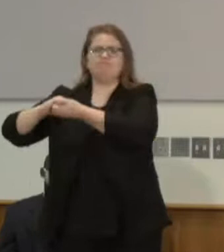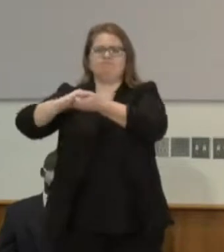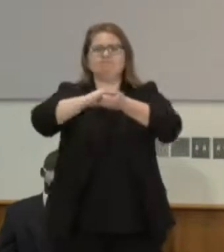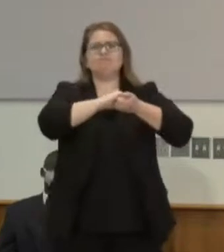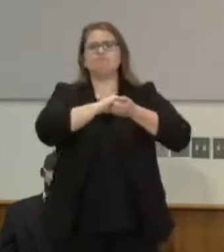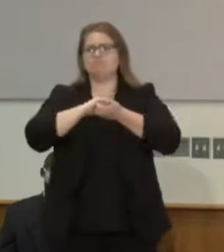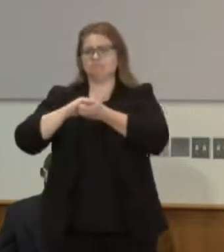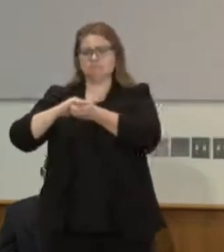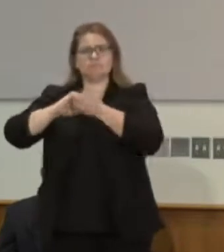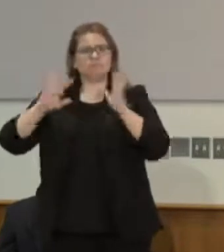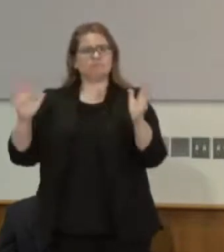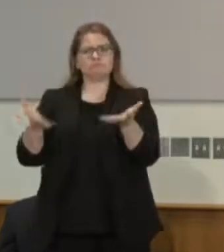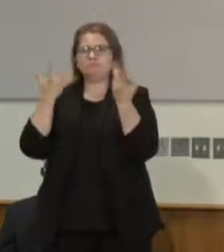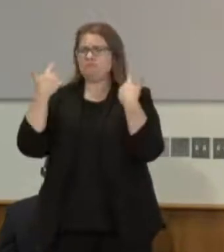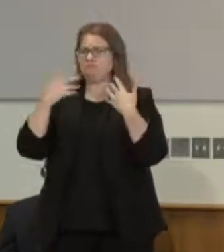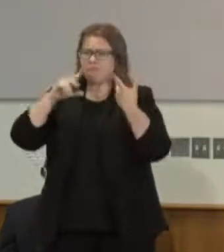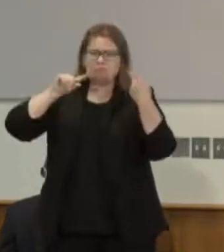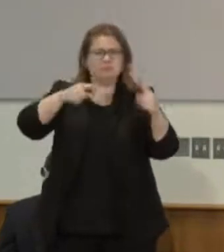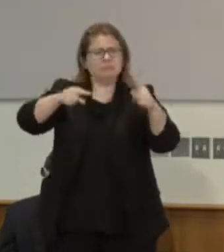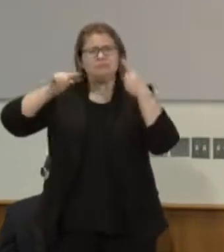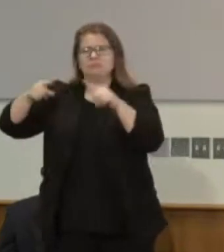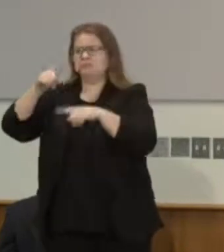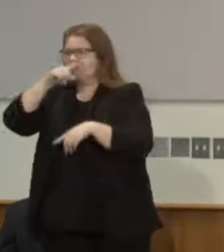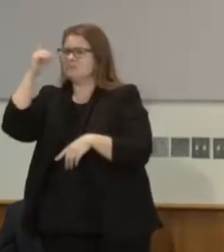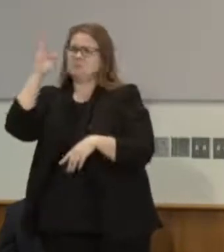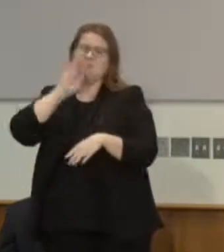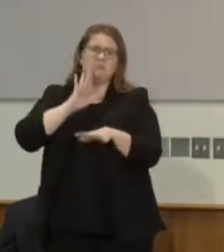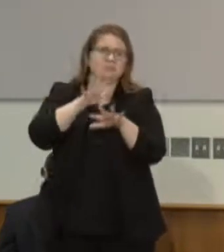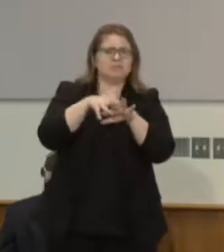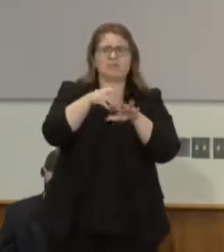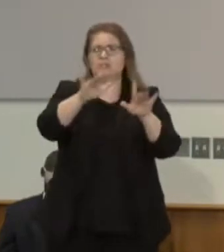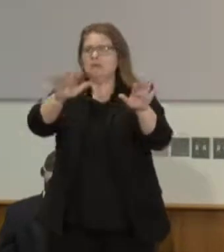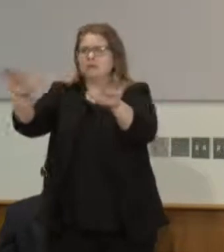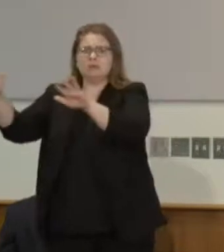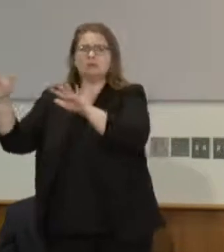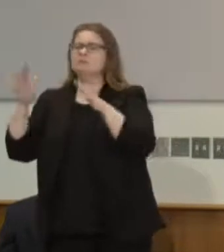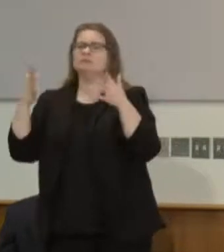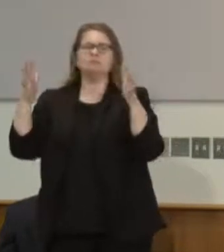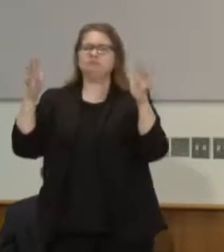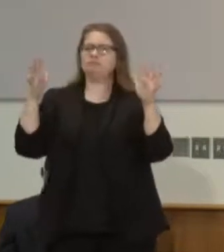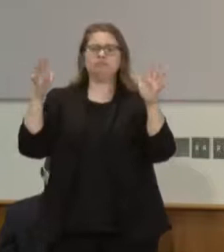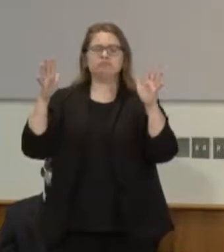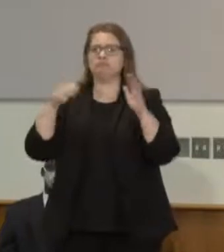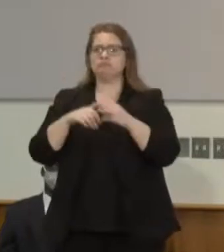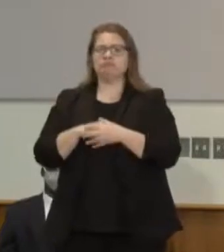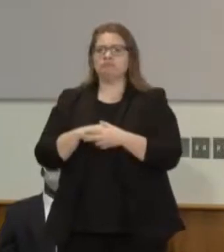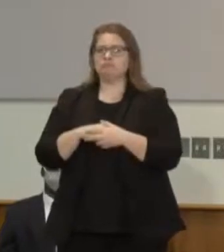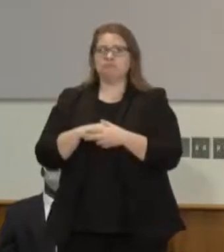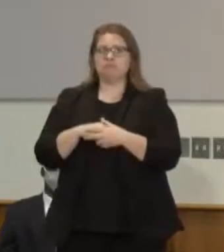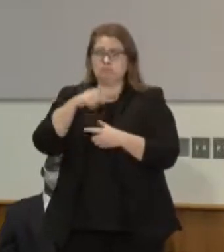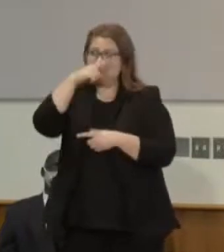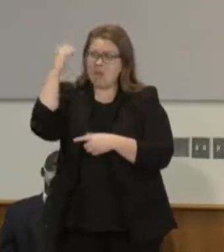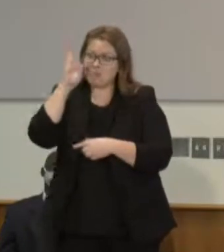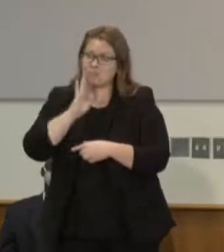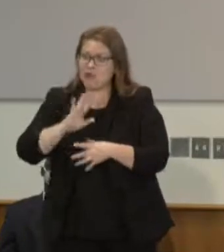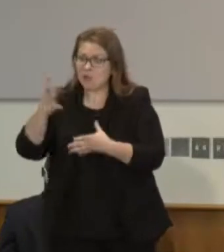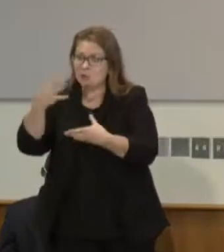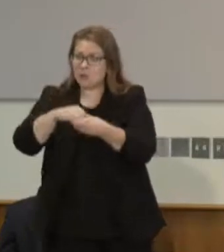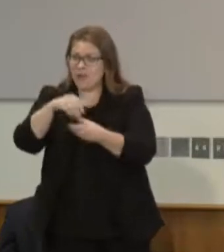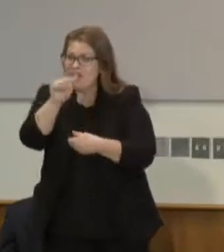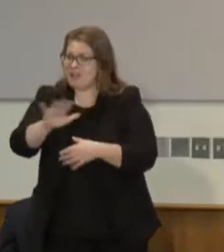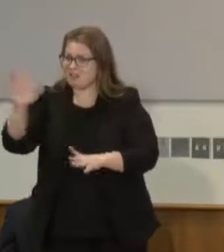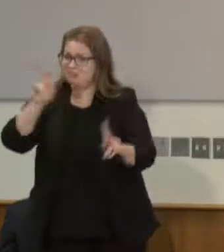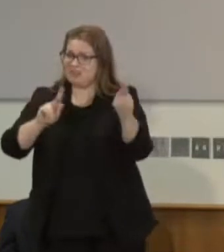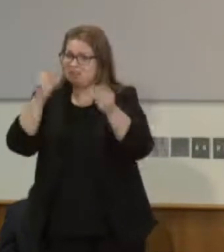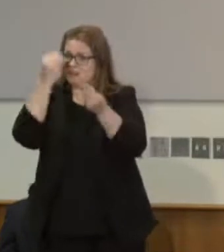people of color black and brown and I would say black and brown brown do include Asian just so that folks that I represent